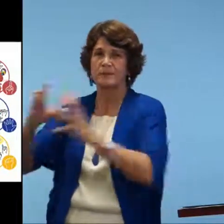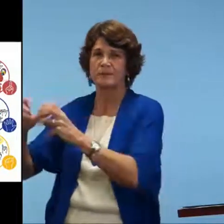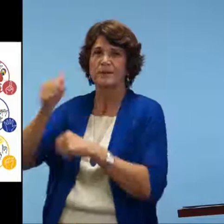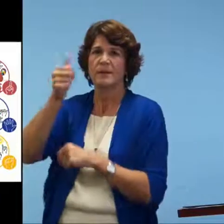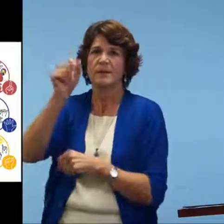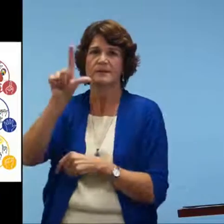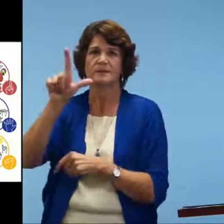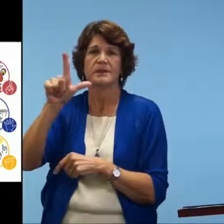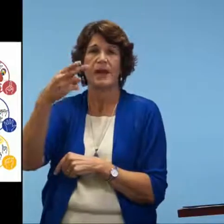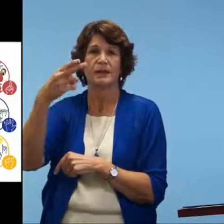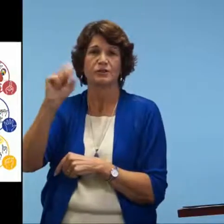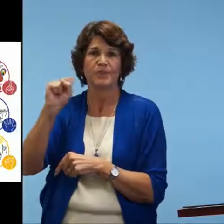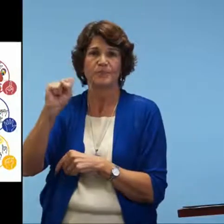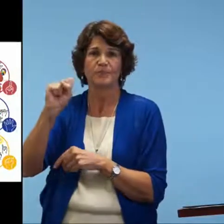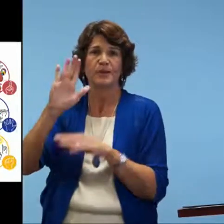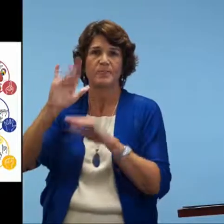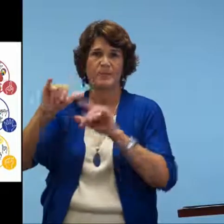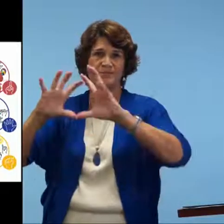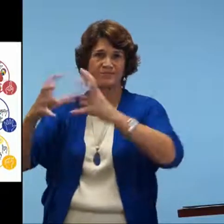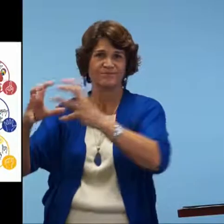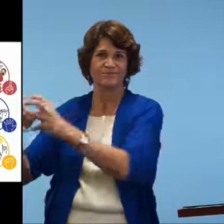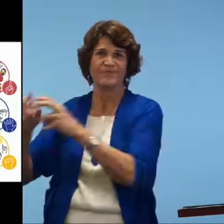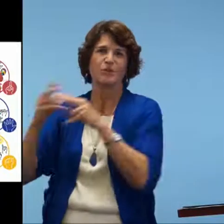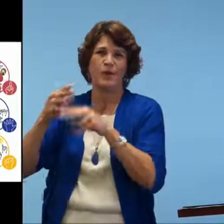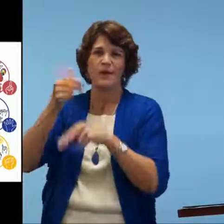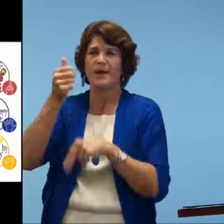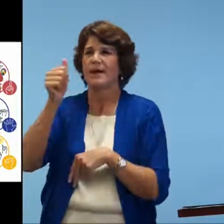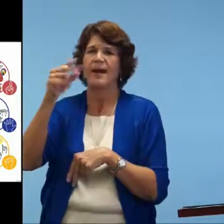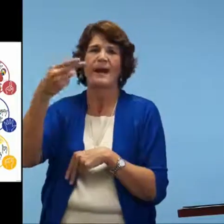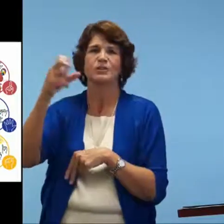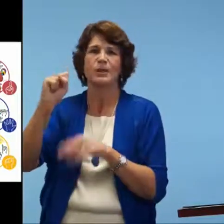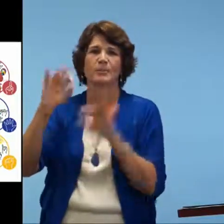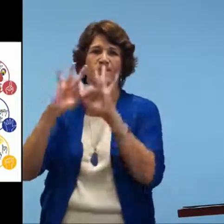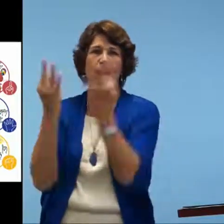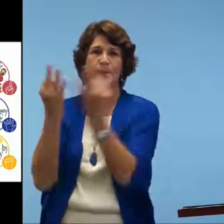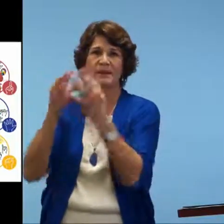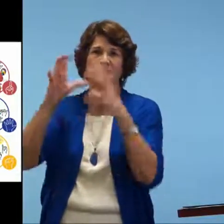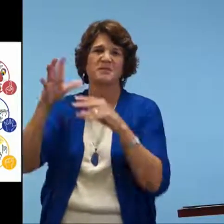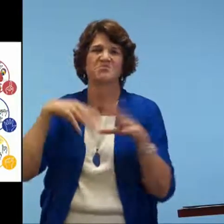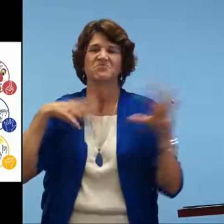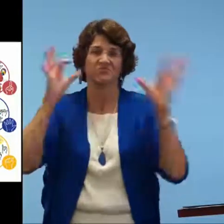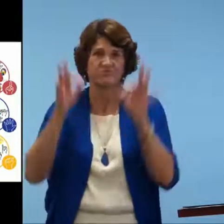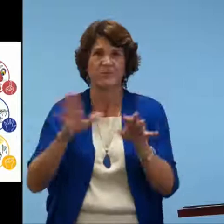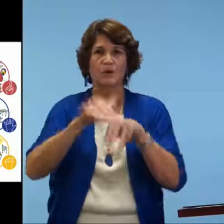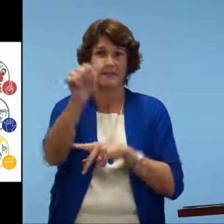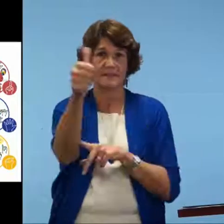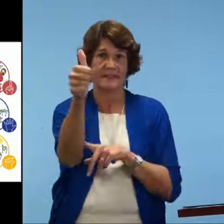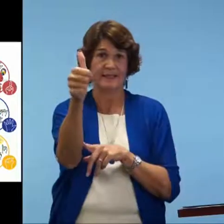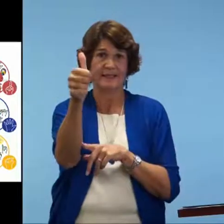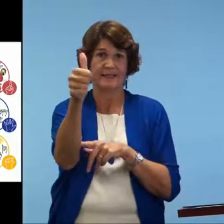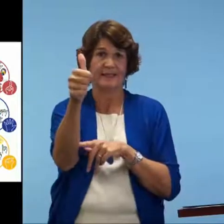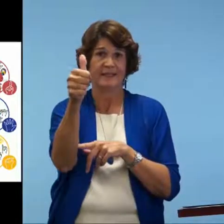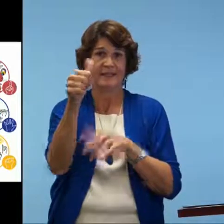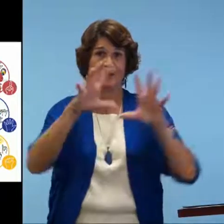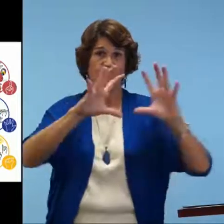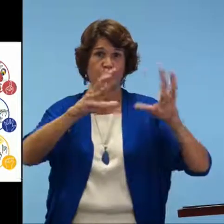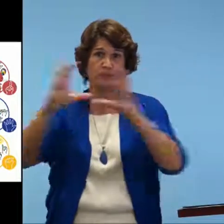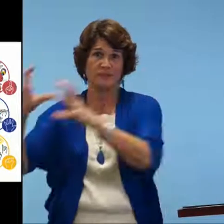families of words. And when we look at ASL, we also have families of handshapes.